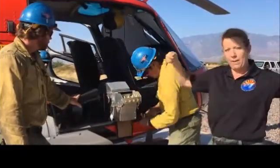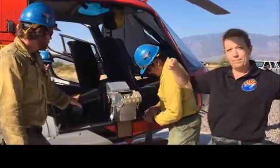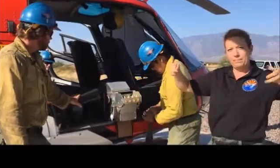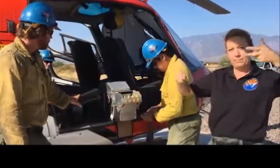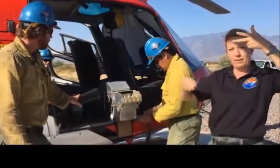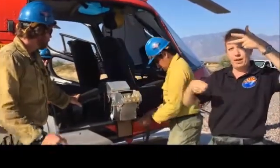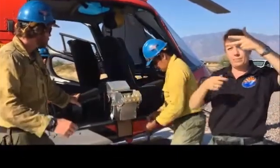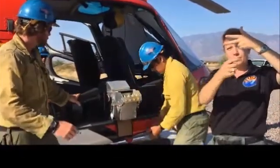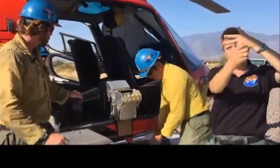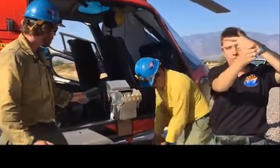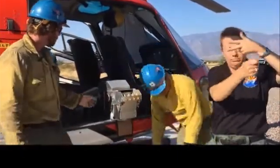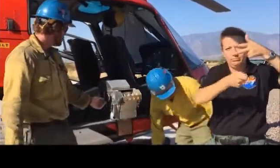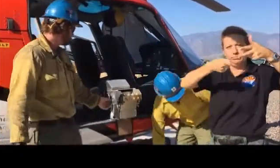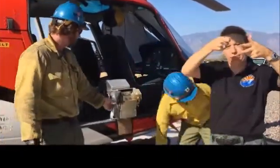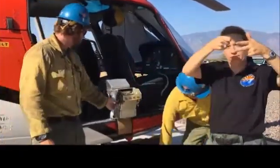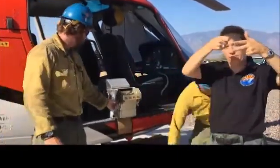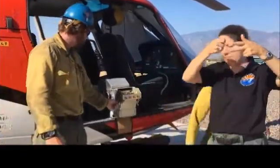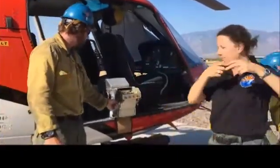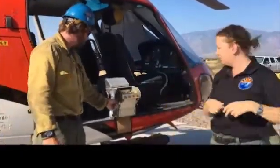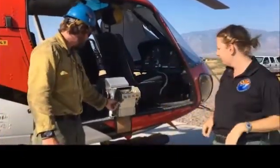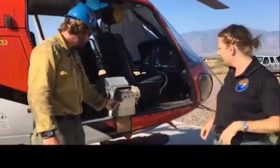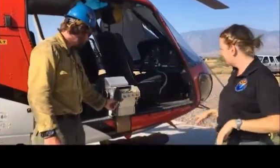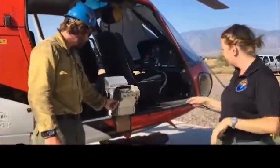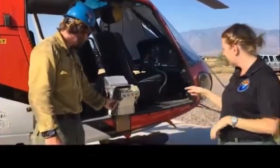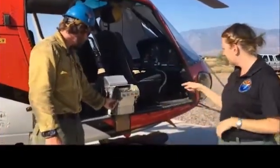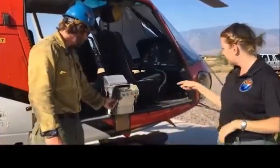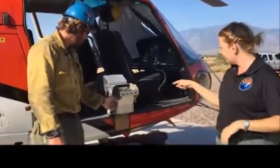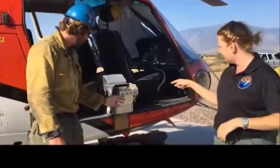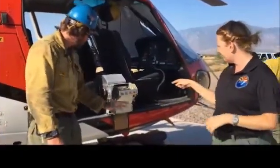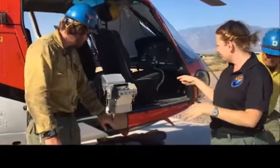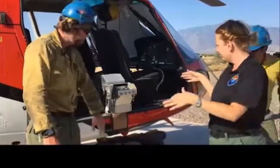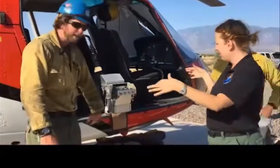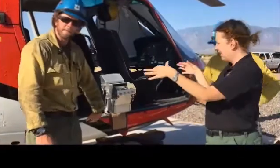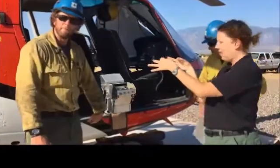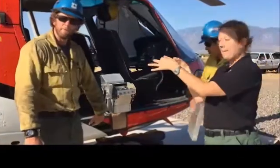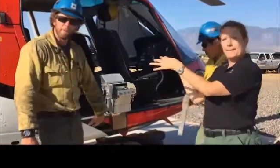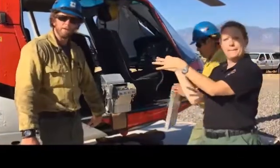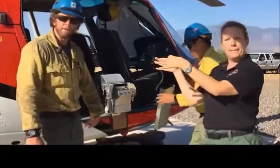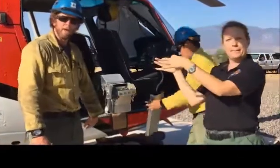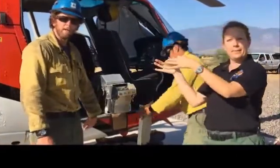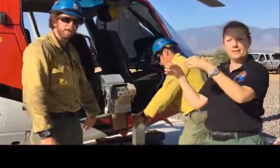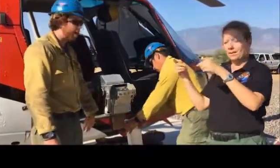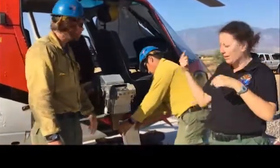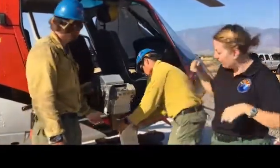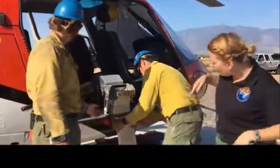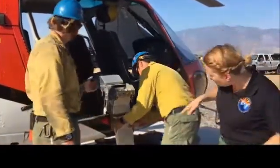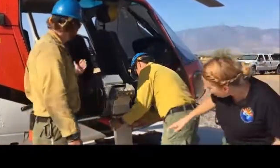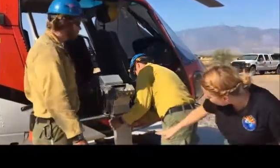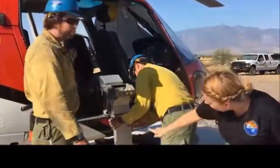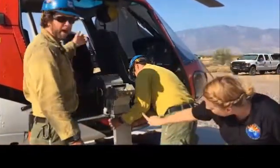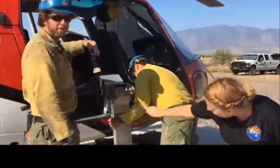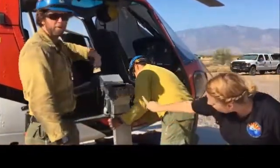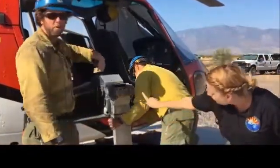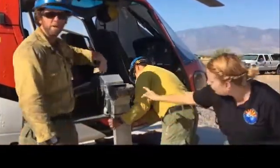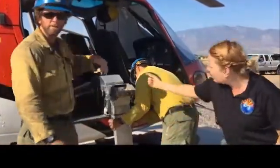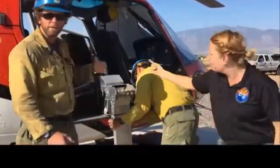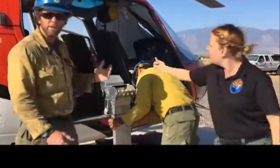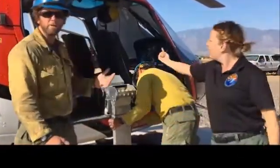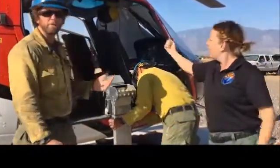So it's going to go starting from these points here, it's going to go underneath the belly of the helicopter, and then it's going to come back through and secure the